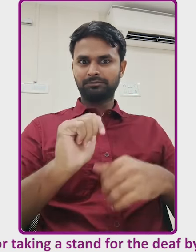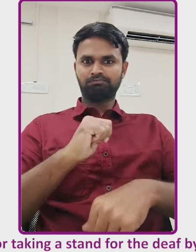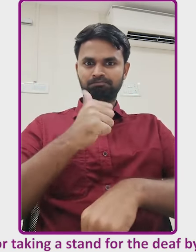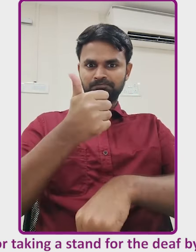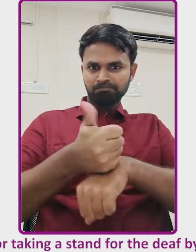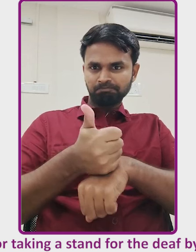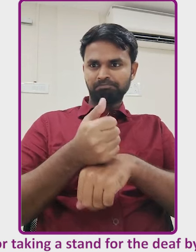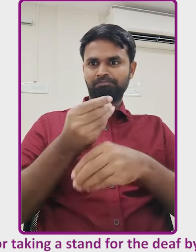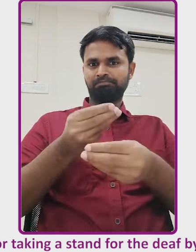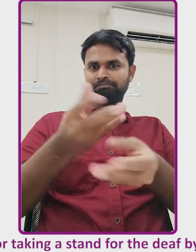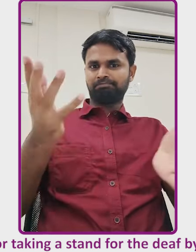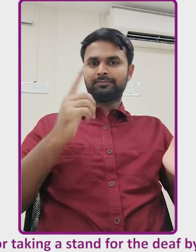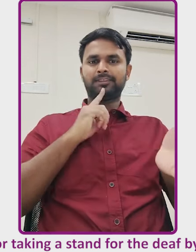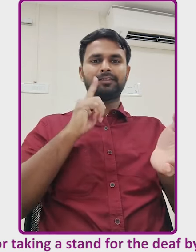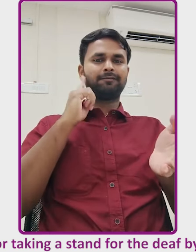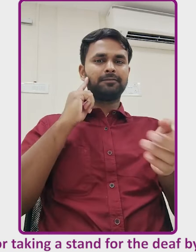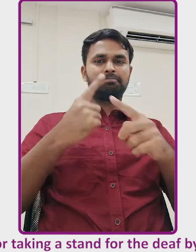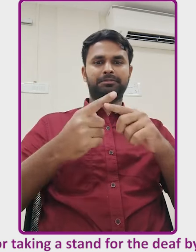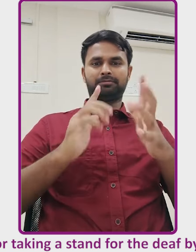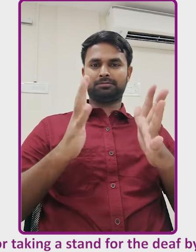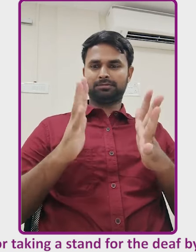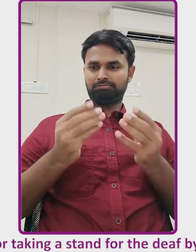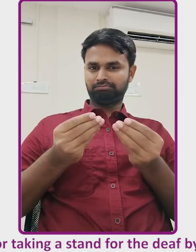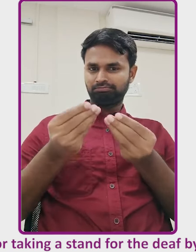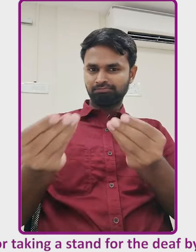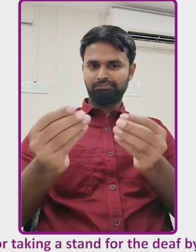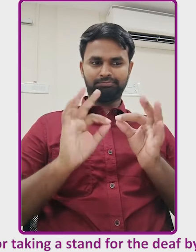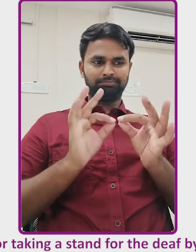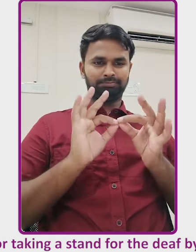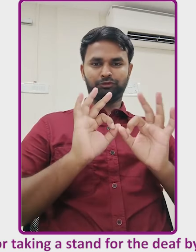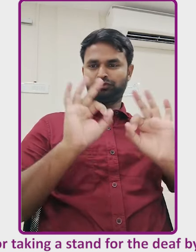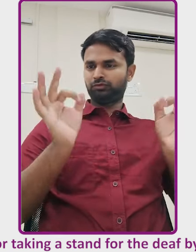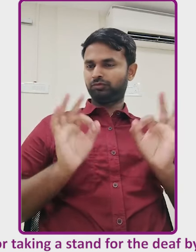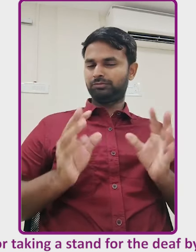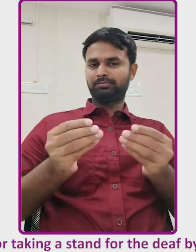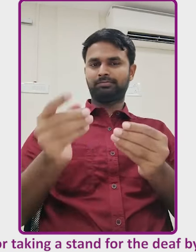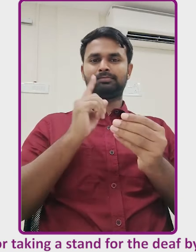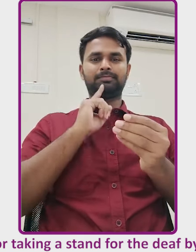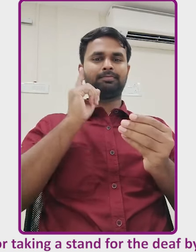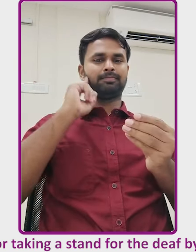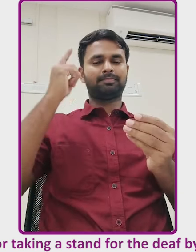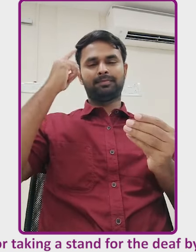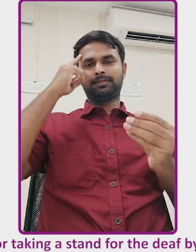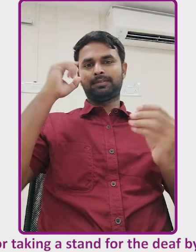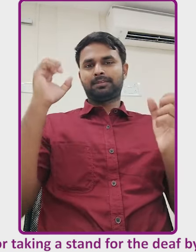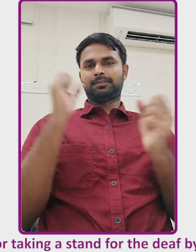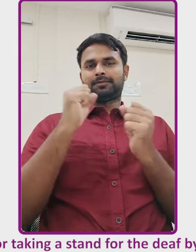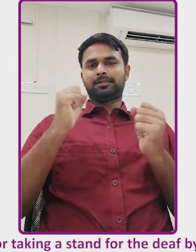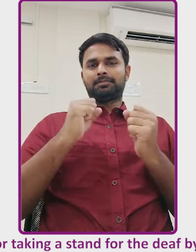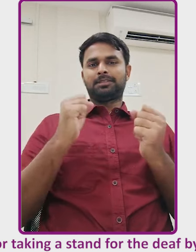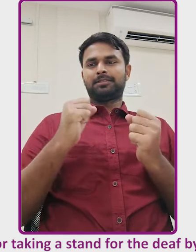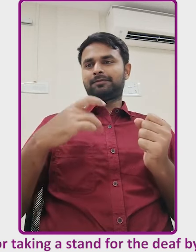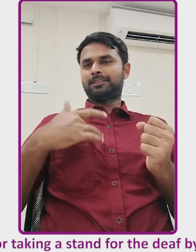Thank you for taking the stand for the Deaf by appointing an interpreter so we have no communication issues.